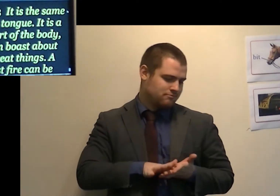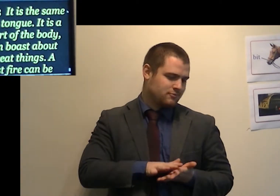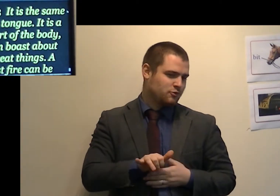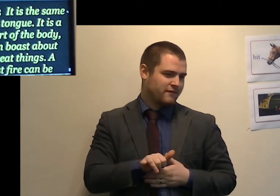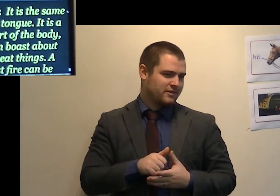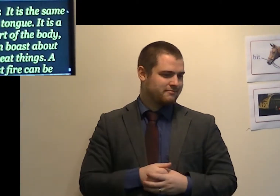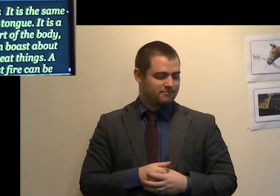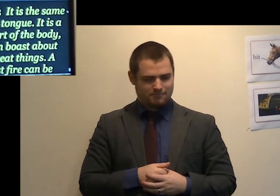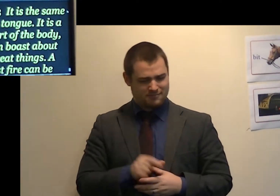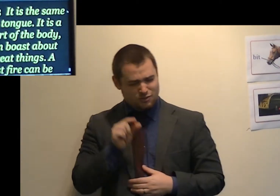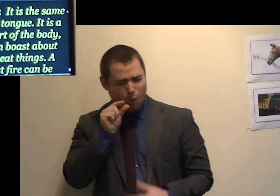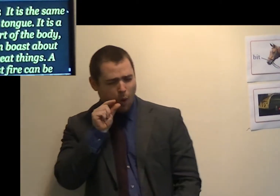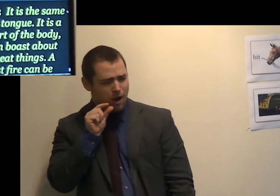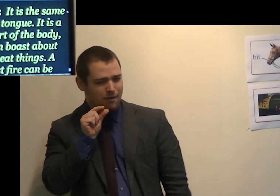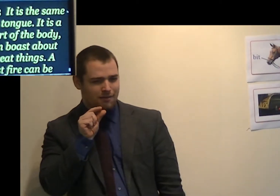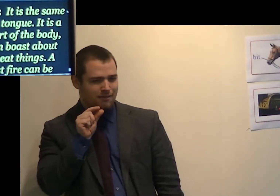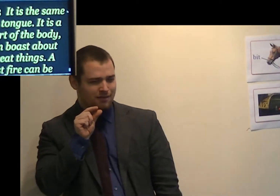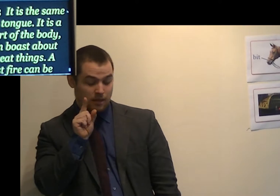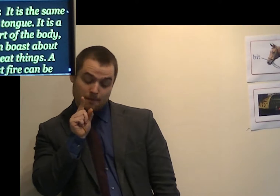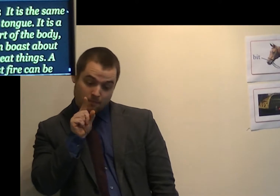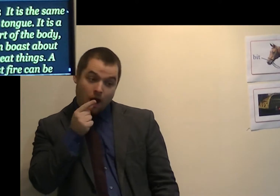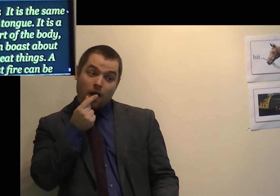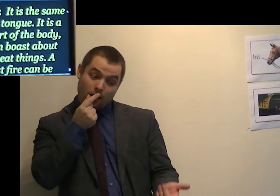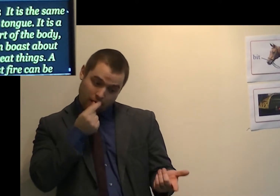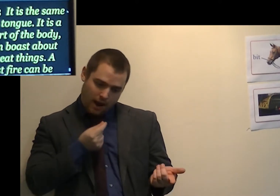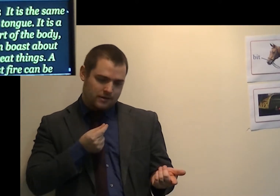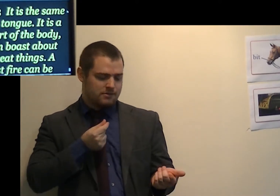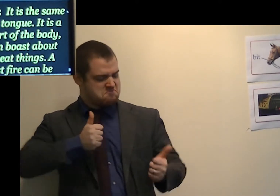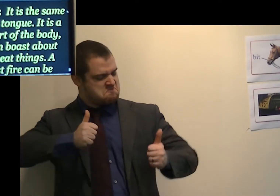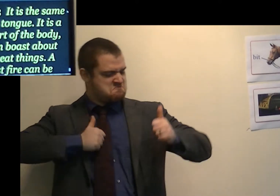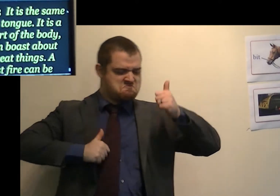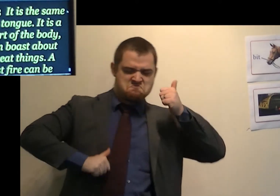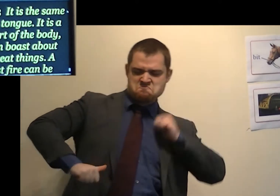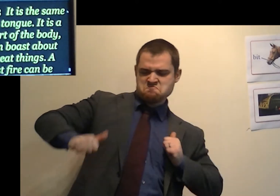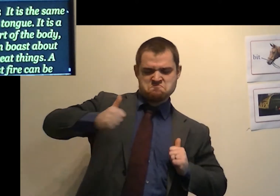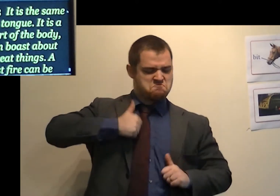part of the body, but it can boast about doing great things.